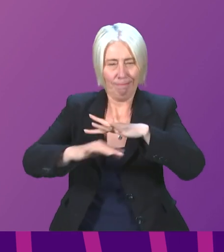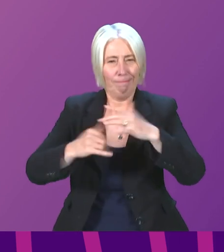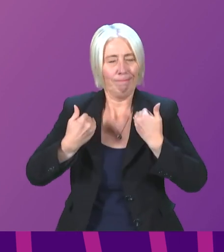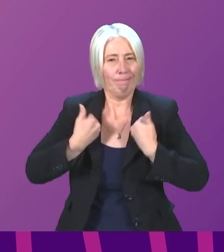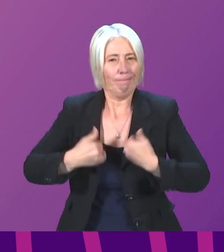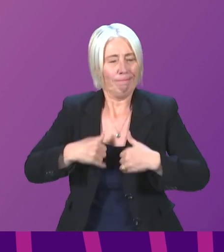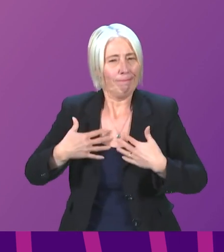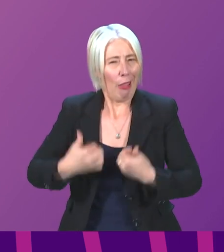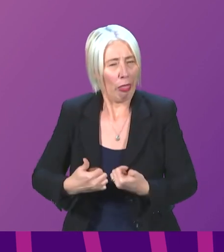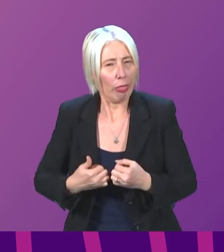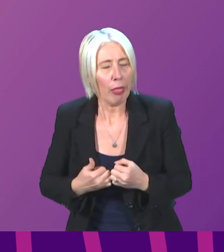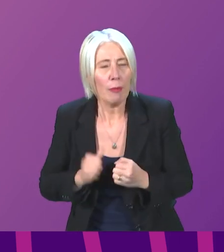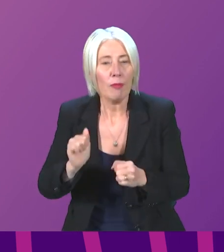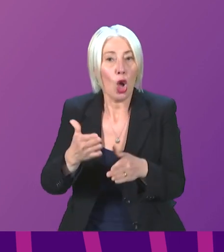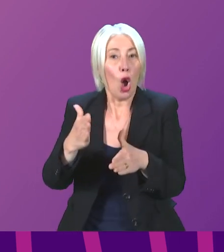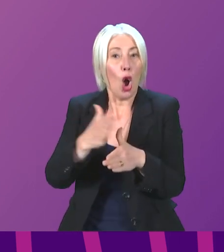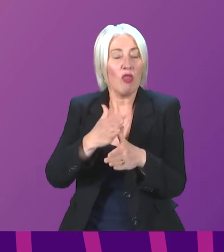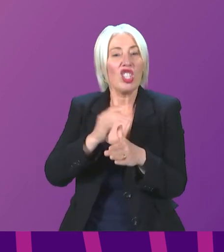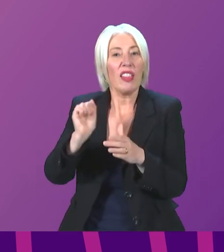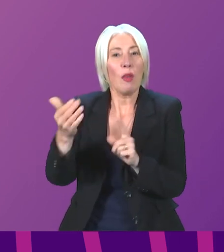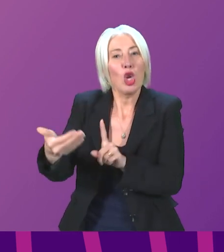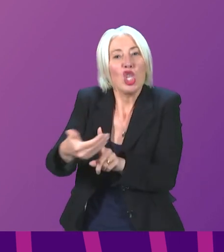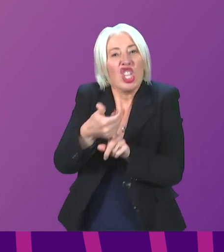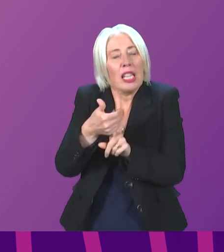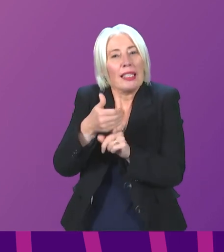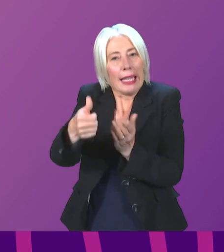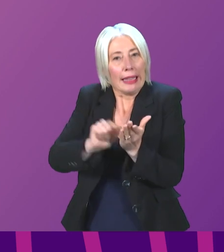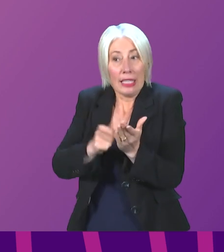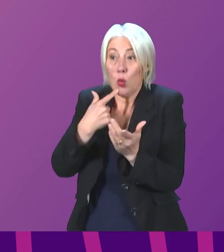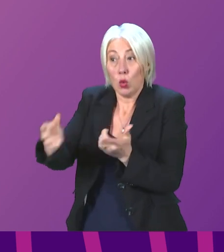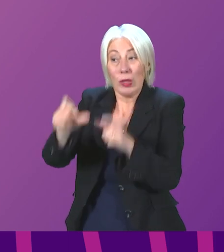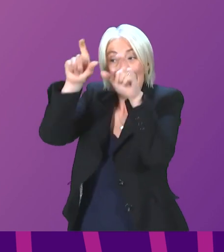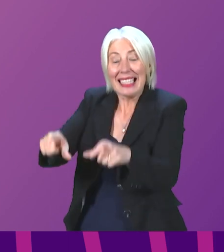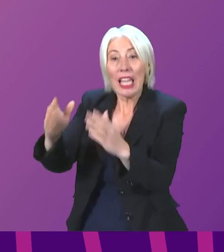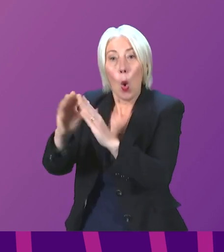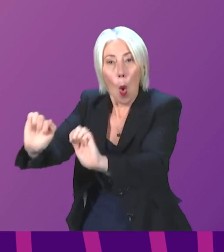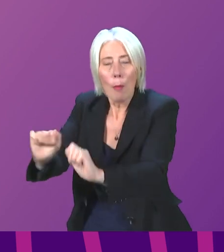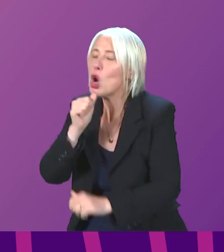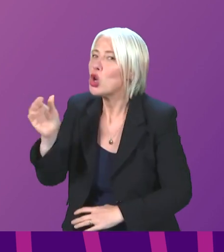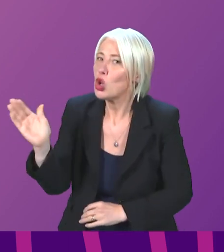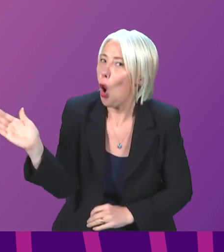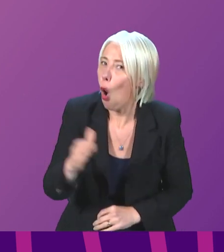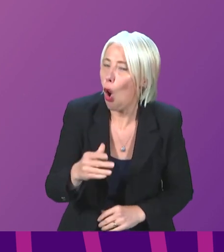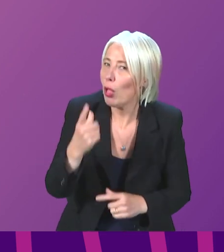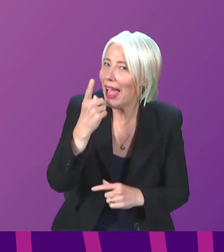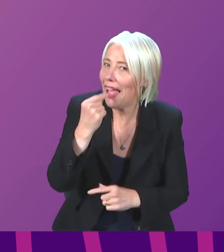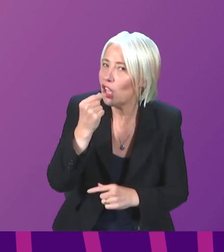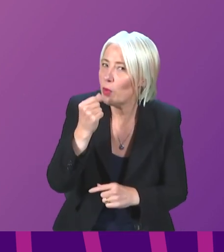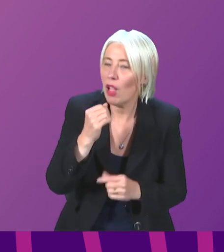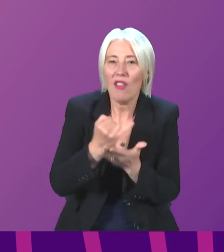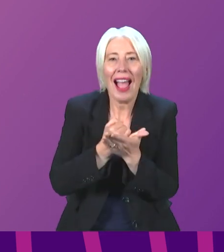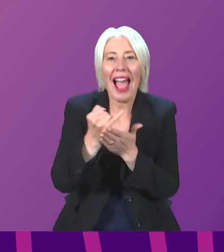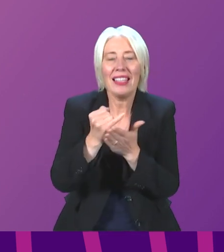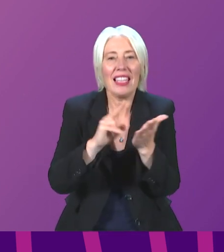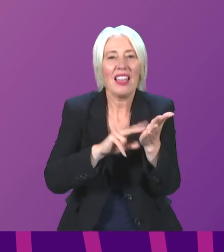conditions, who were originally on the shielding list and told to stay at home. Not all of them are eligible for antiviral